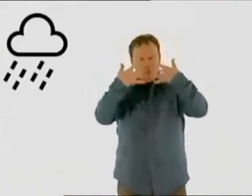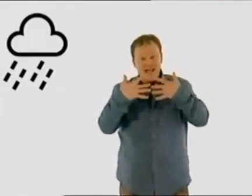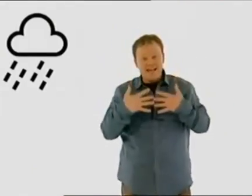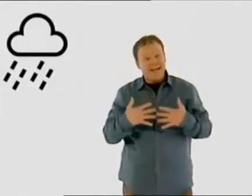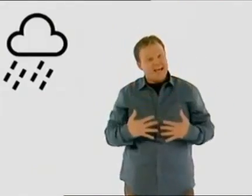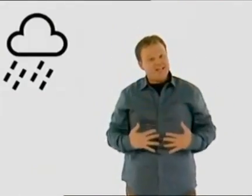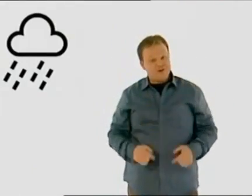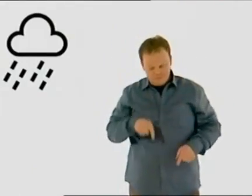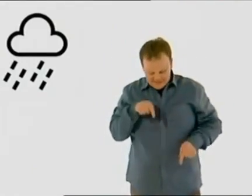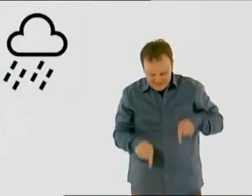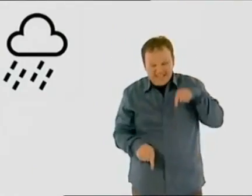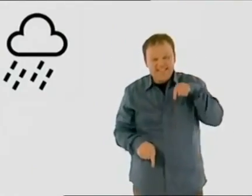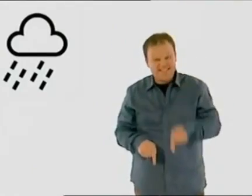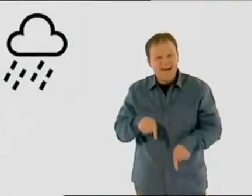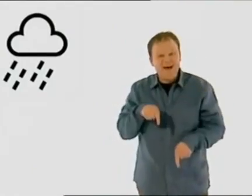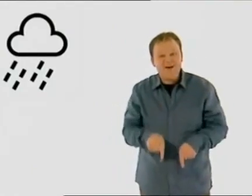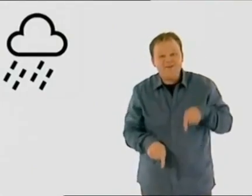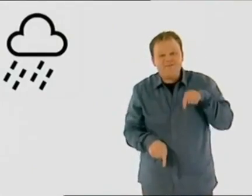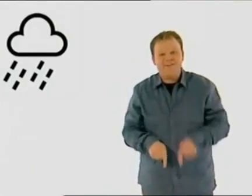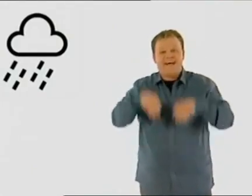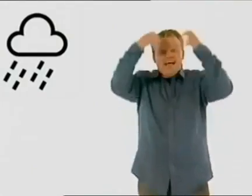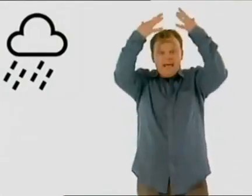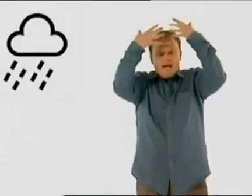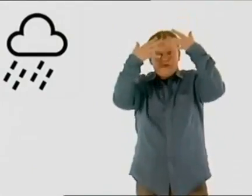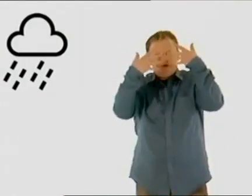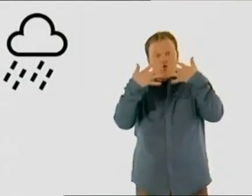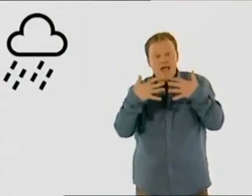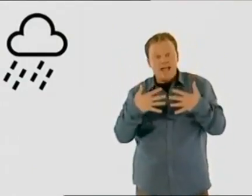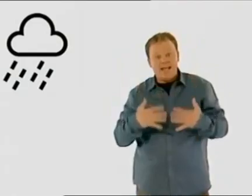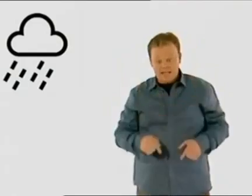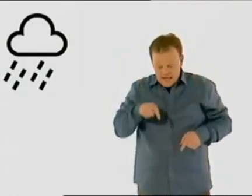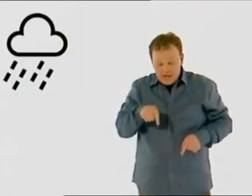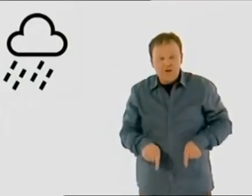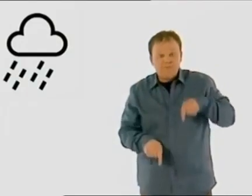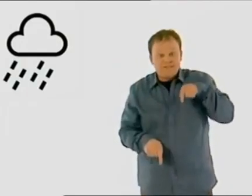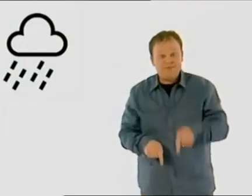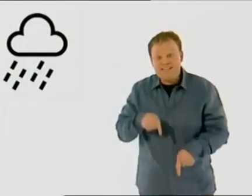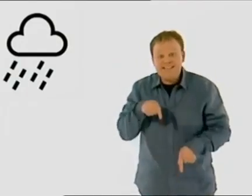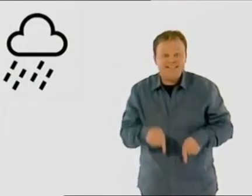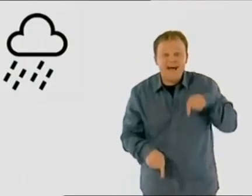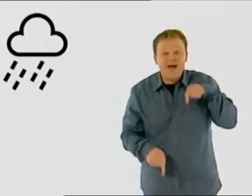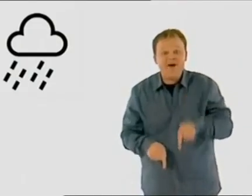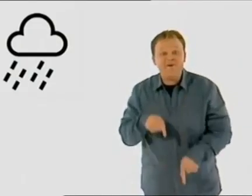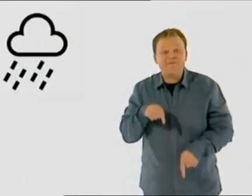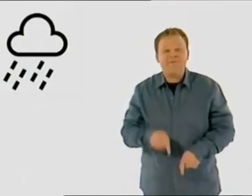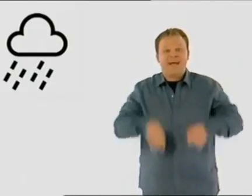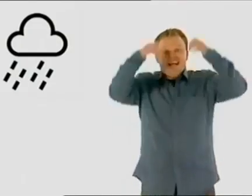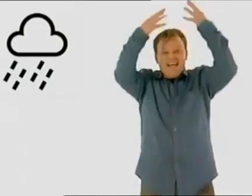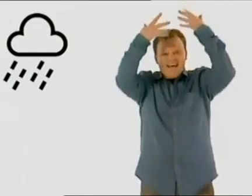rain, it drips and splashes down. Here comes the rain, it drips and splashes down. Here